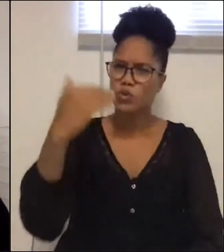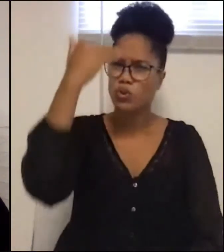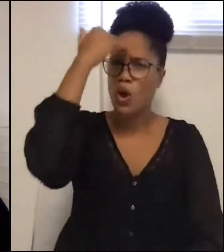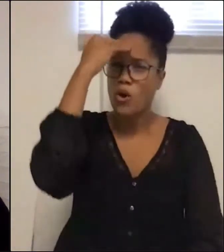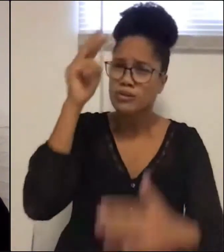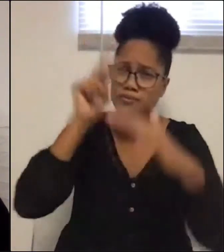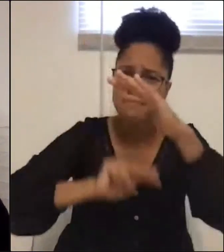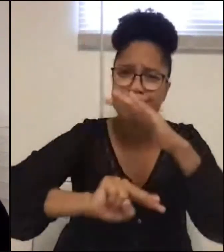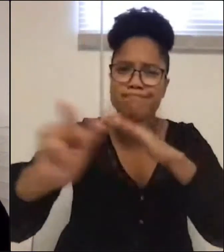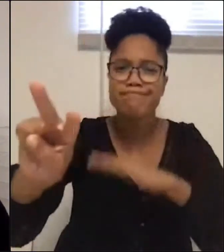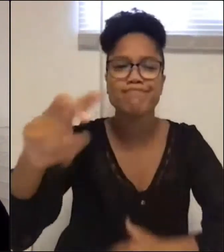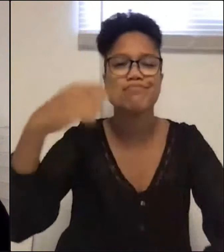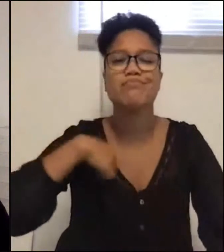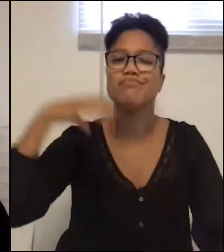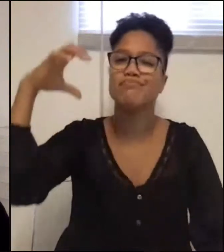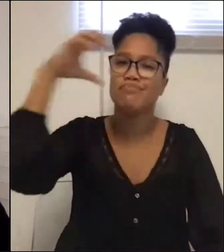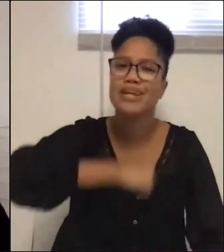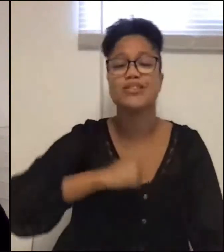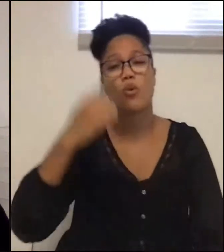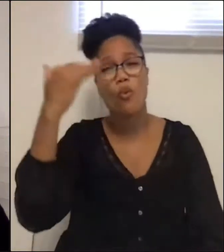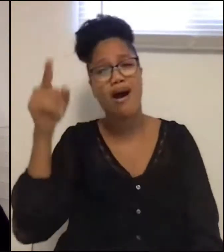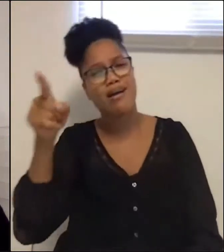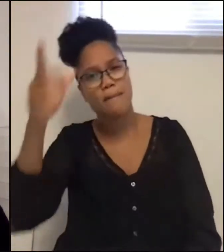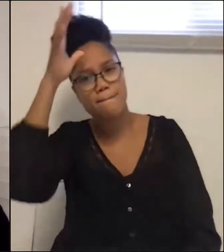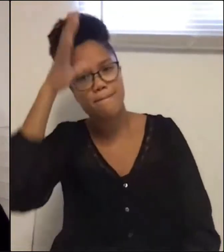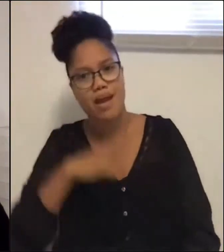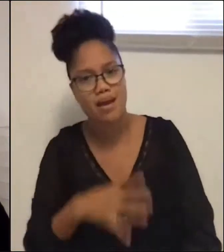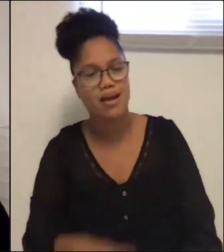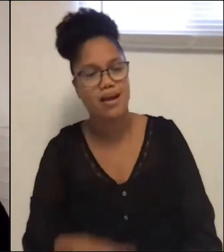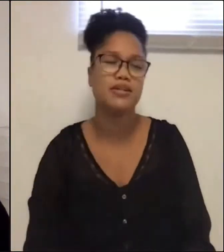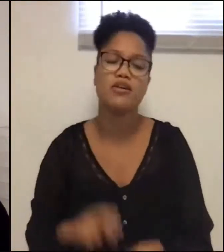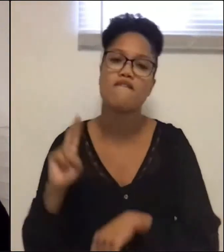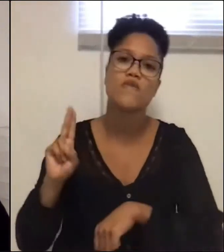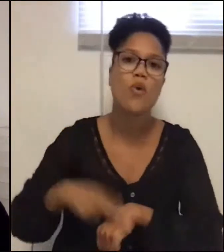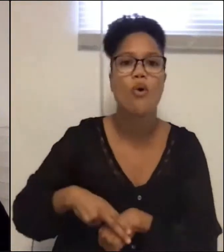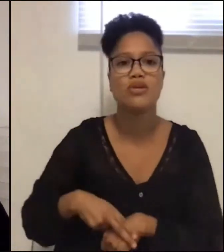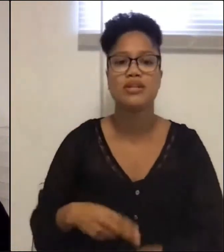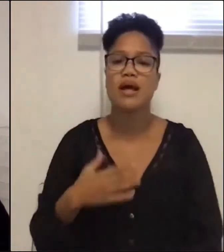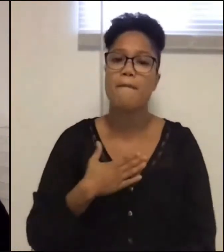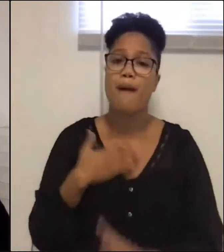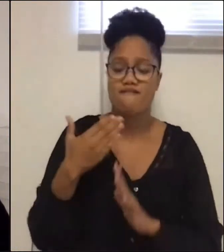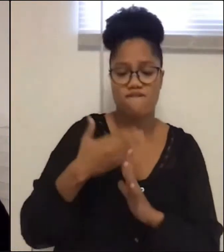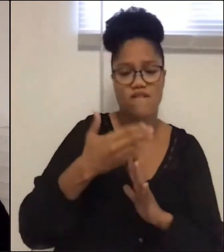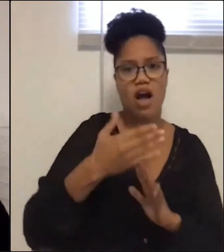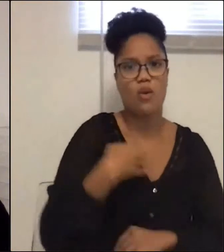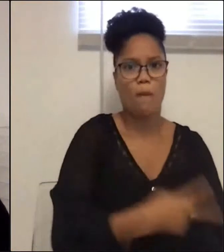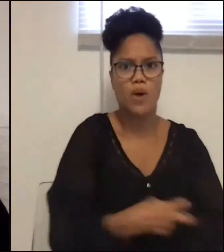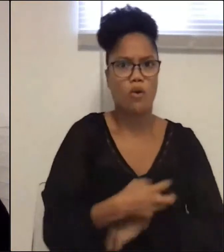sake of a male leader. Of course I stole my files to burn later.